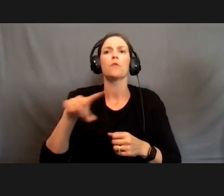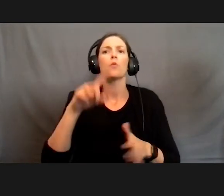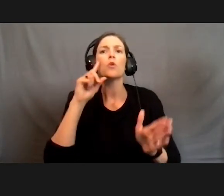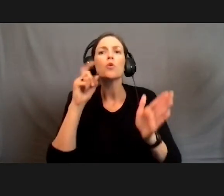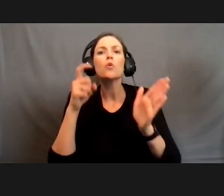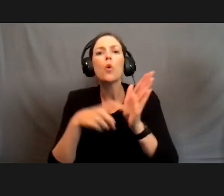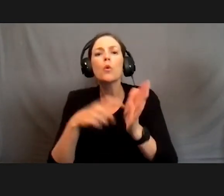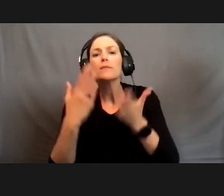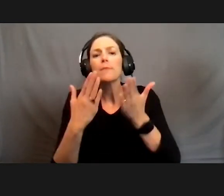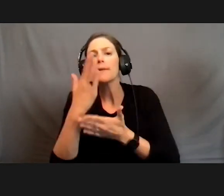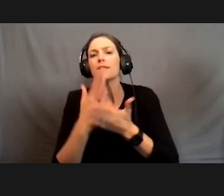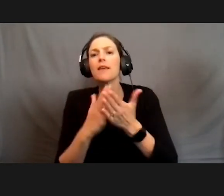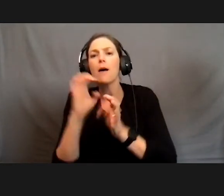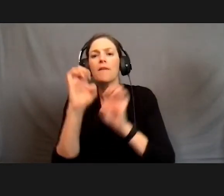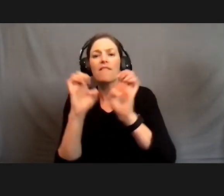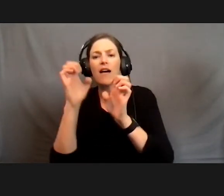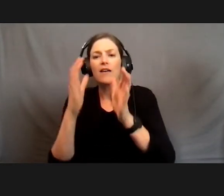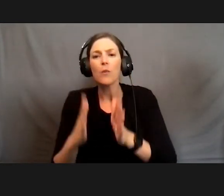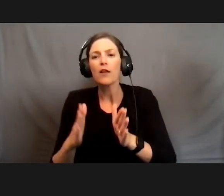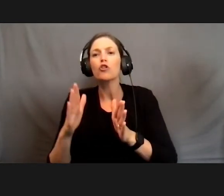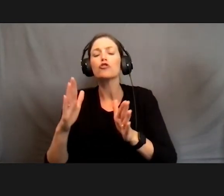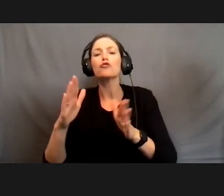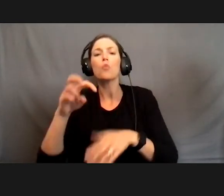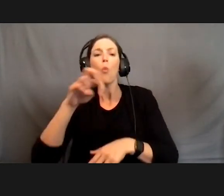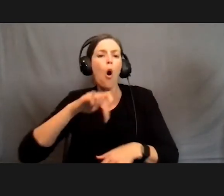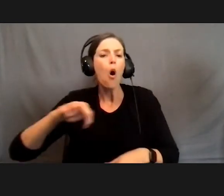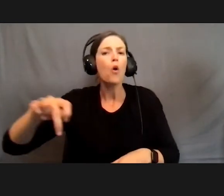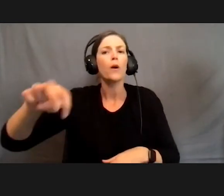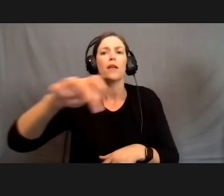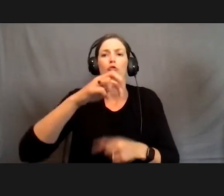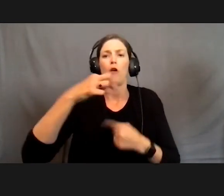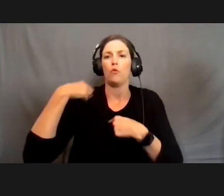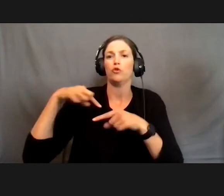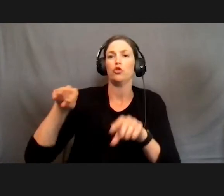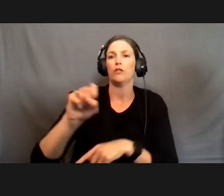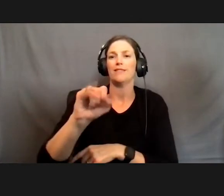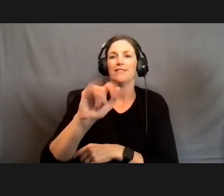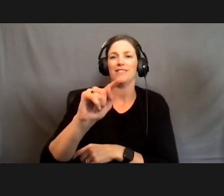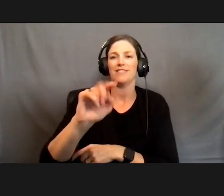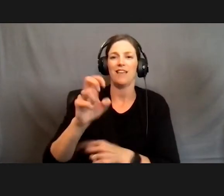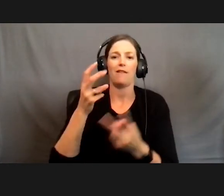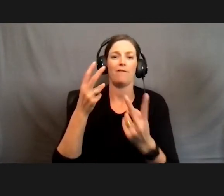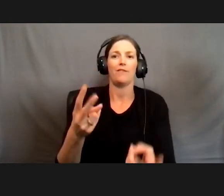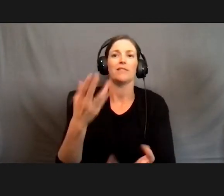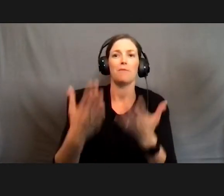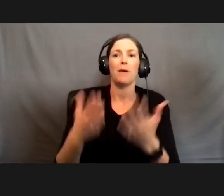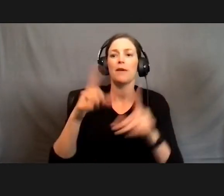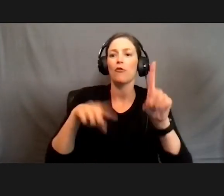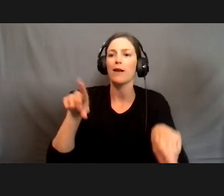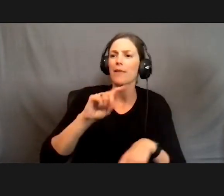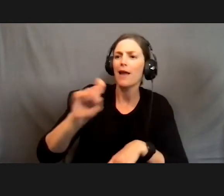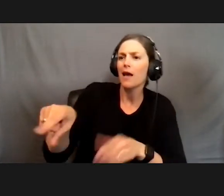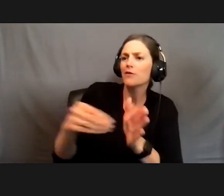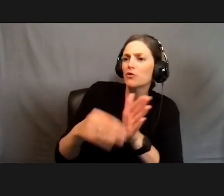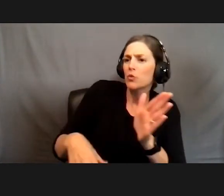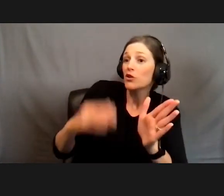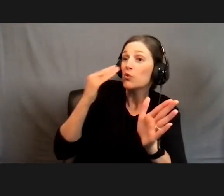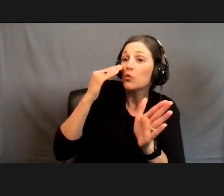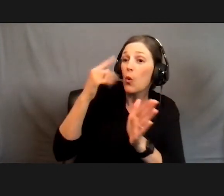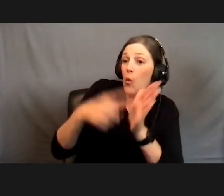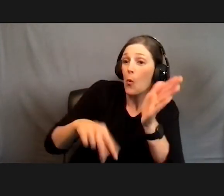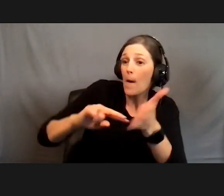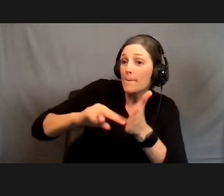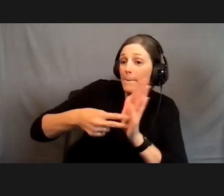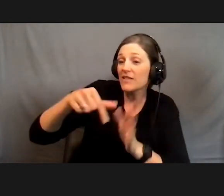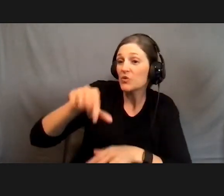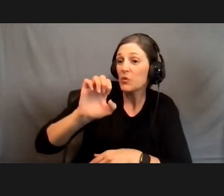some evaluators will be walking around on the site visit and just randomly ask a student if they know what the QEP is and what the